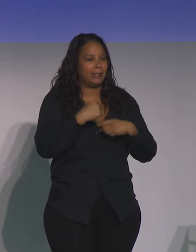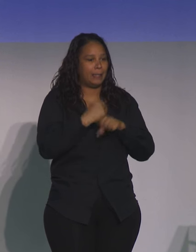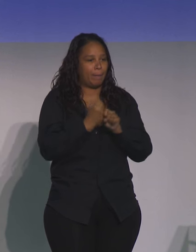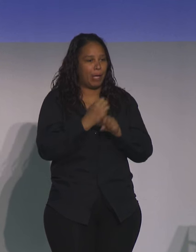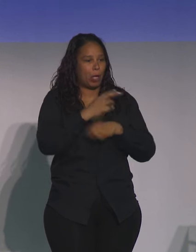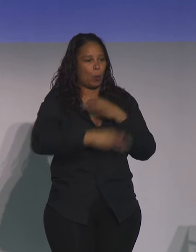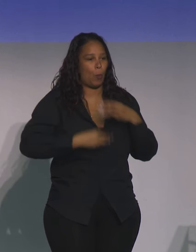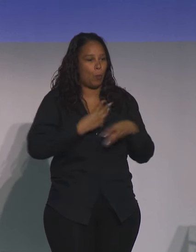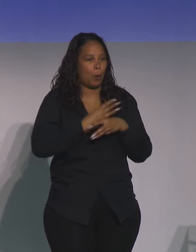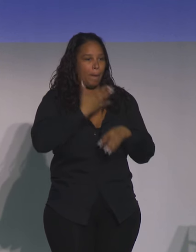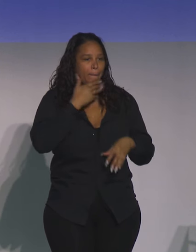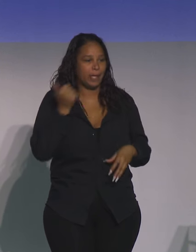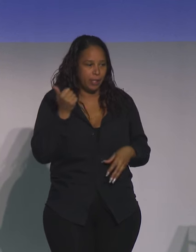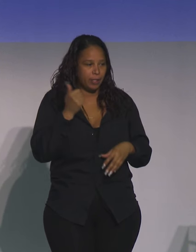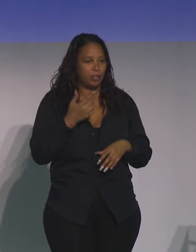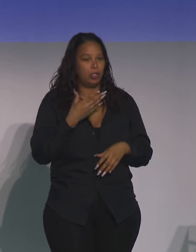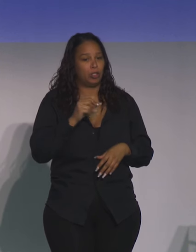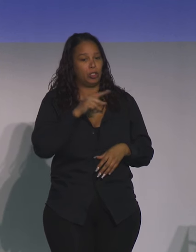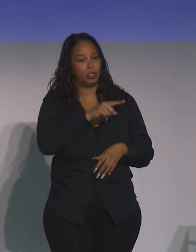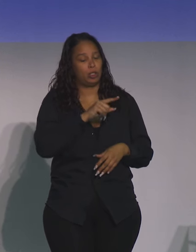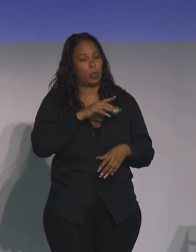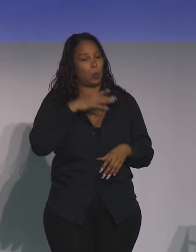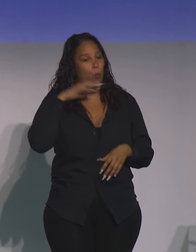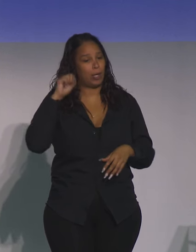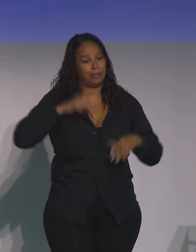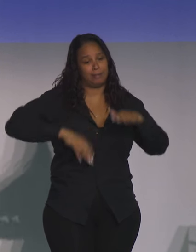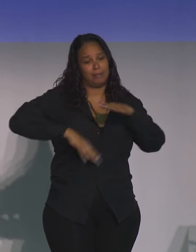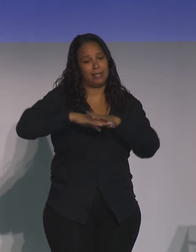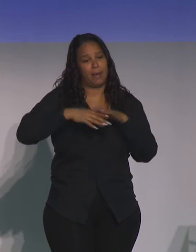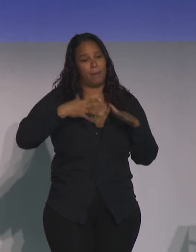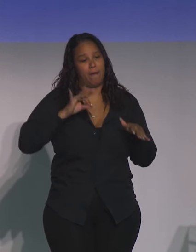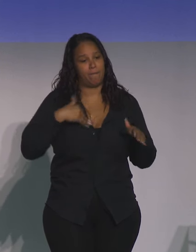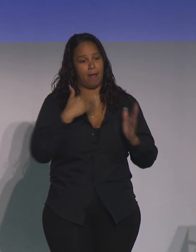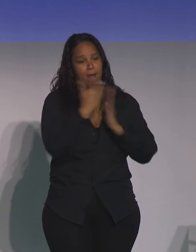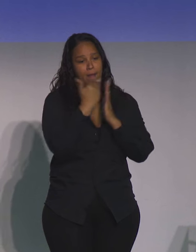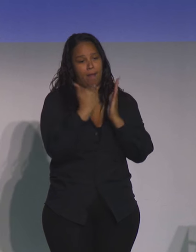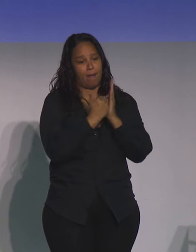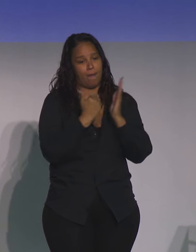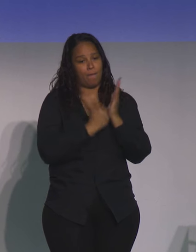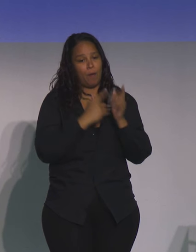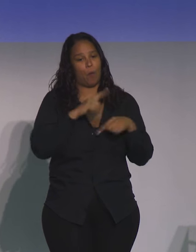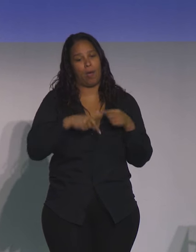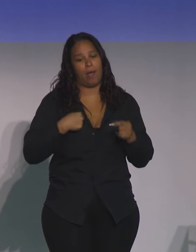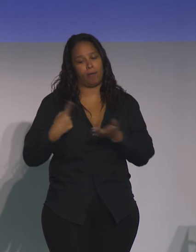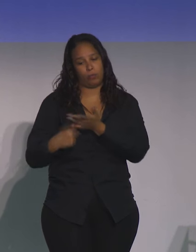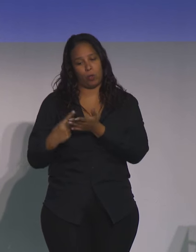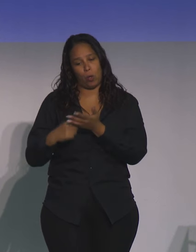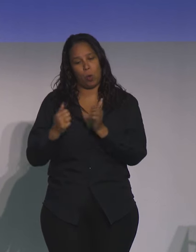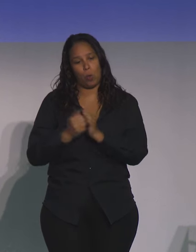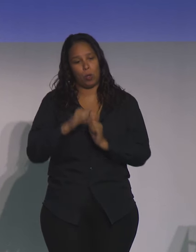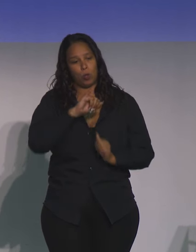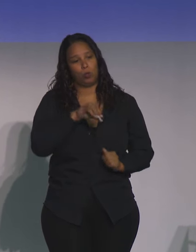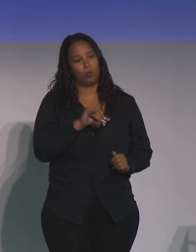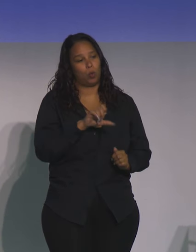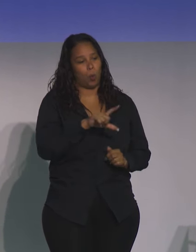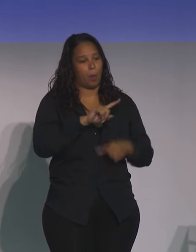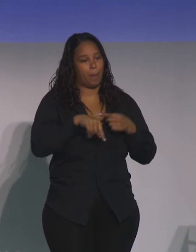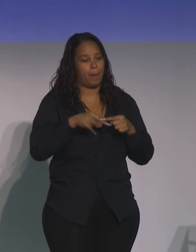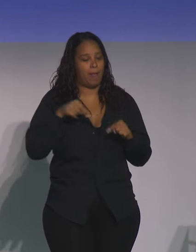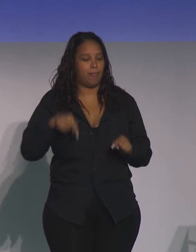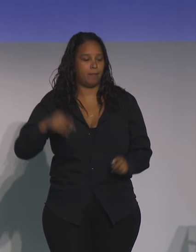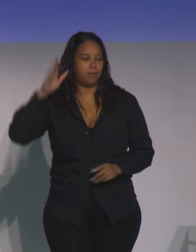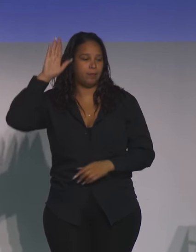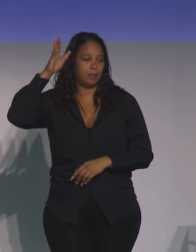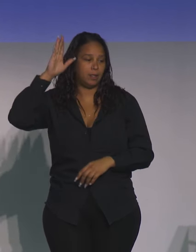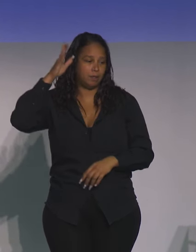better. And so she was at the top of my list when I talked with Joel about this lectureship. I used her